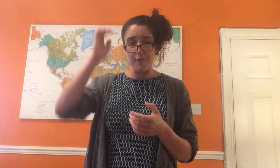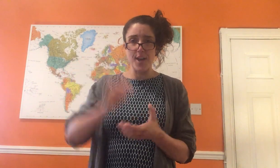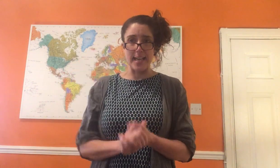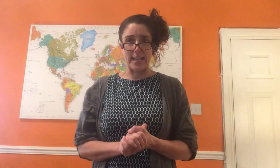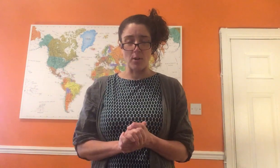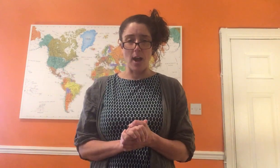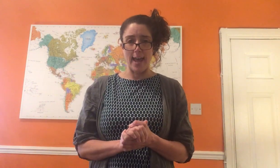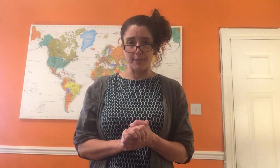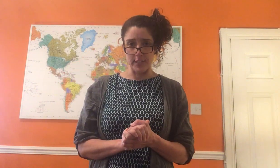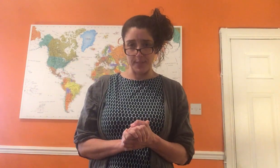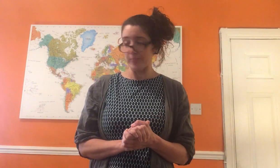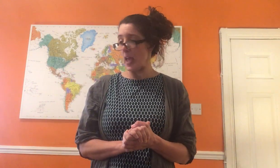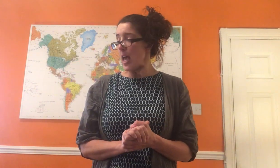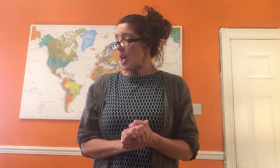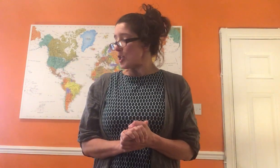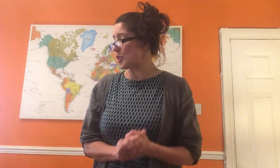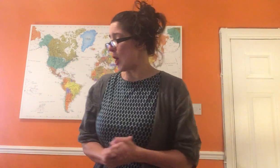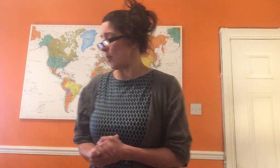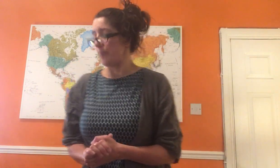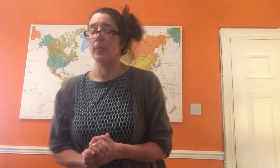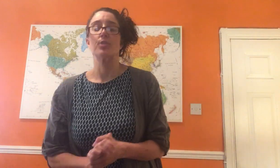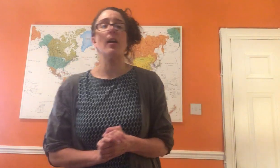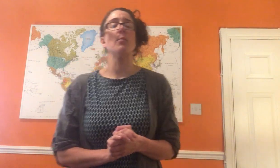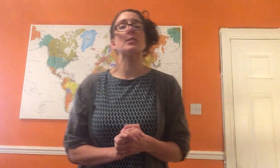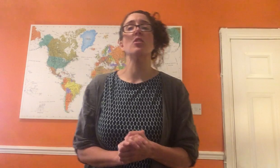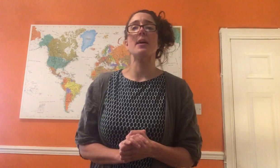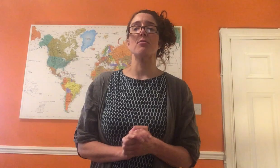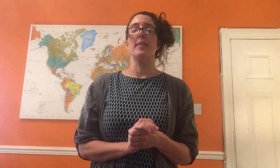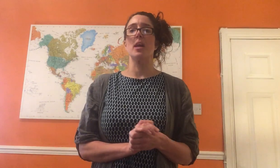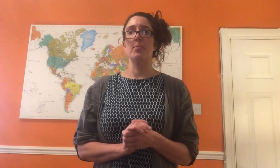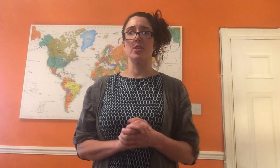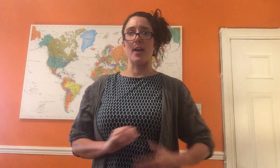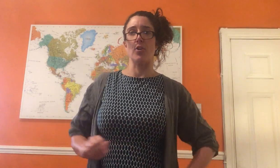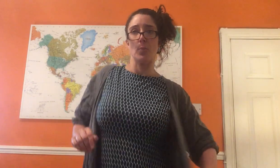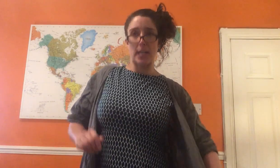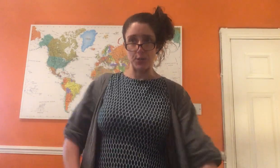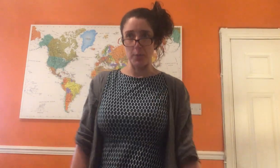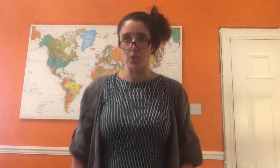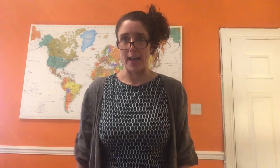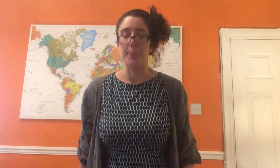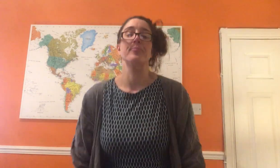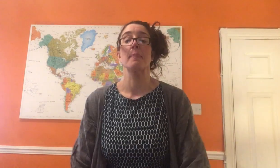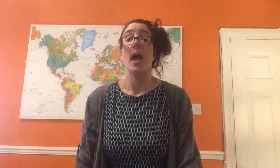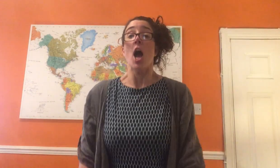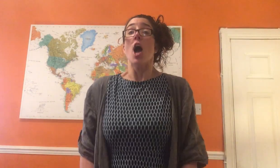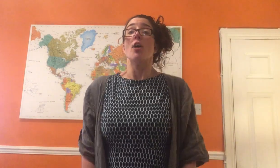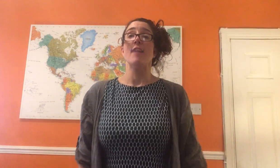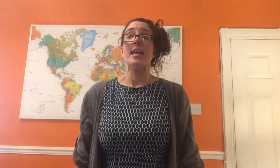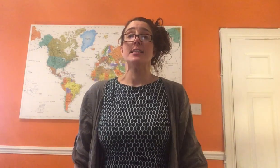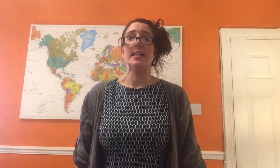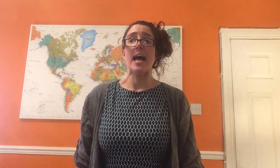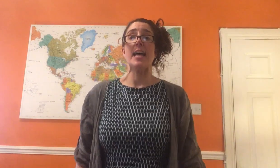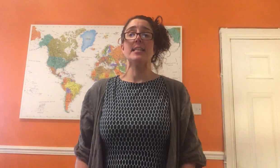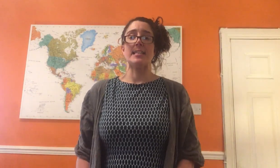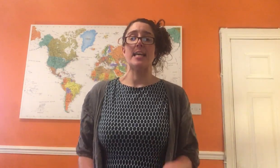our first animal, our elephant. So, I'll try it once all the way through and then I'll put the track on or we can do it with the track. Ready and steady